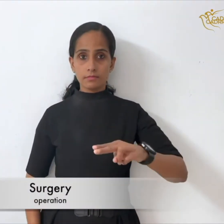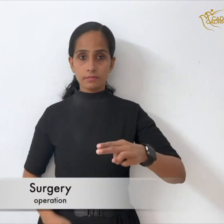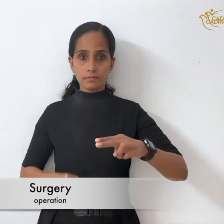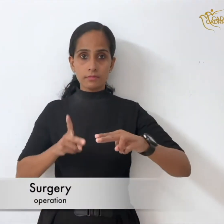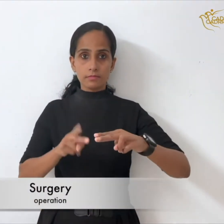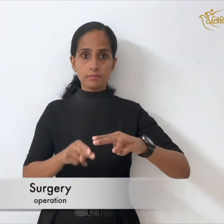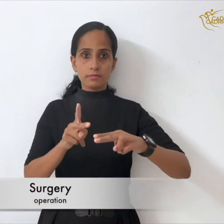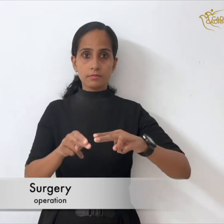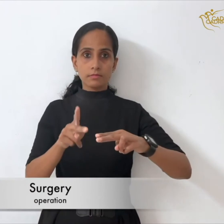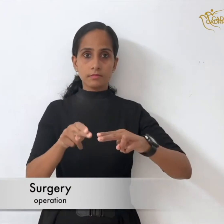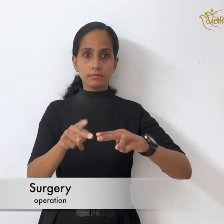surgery